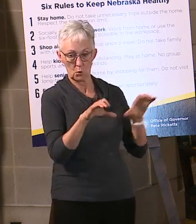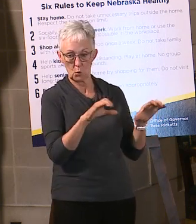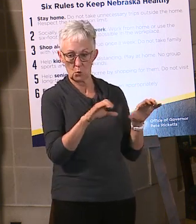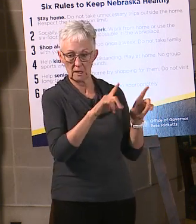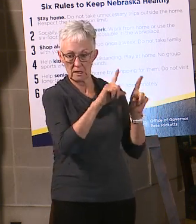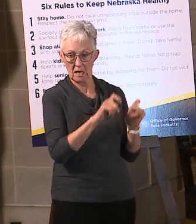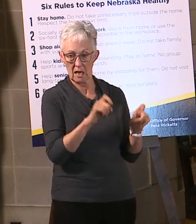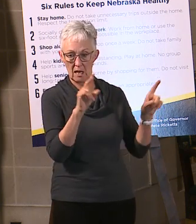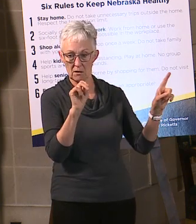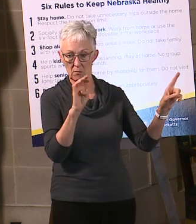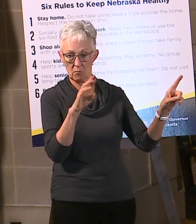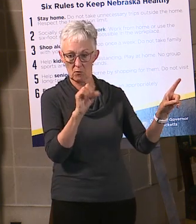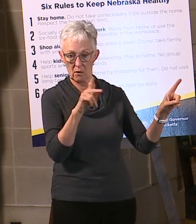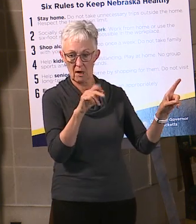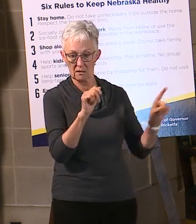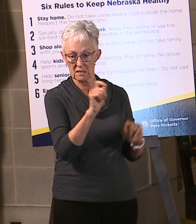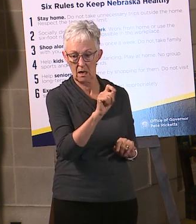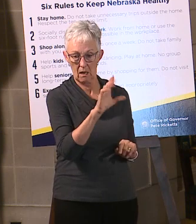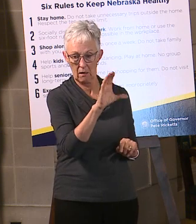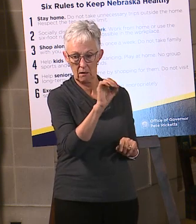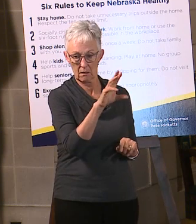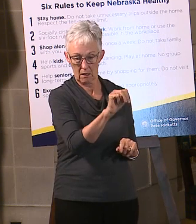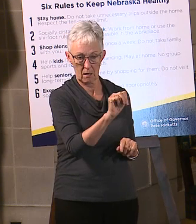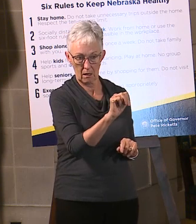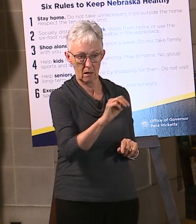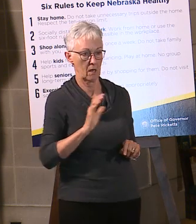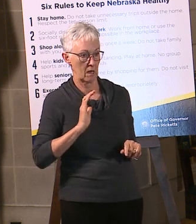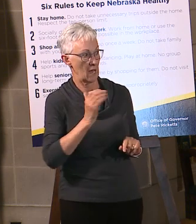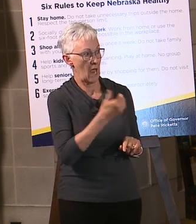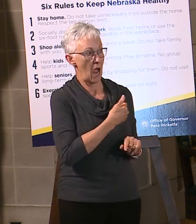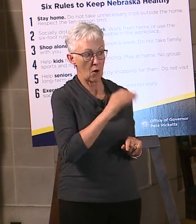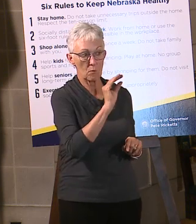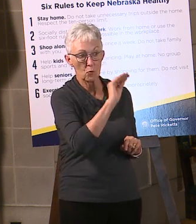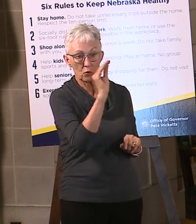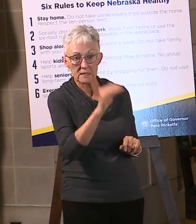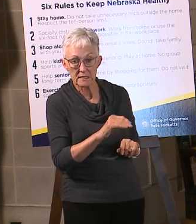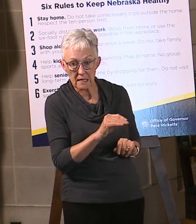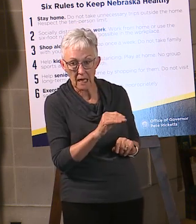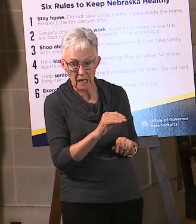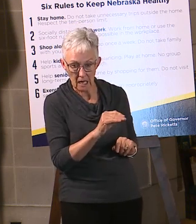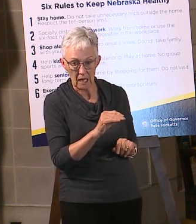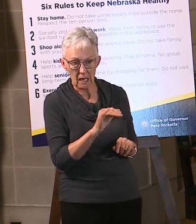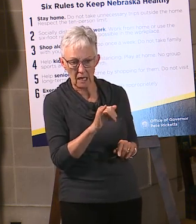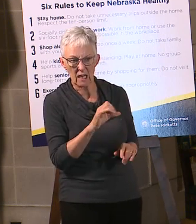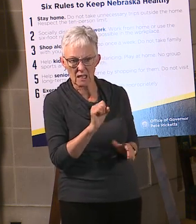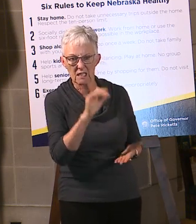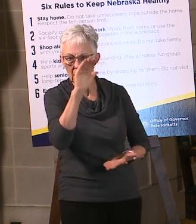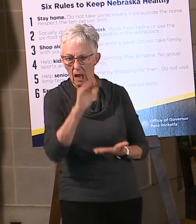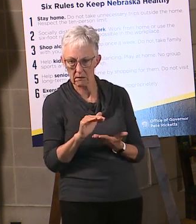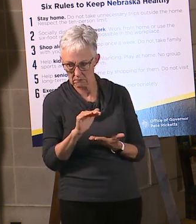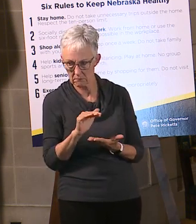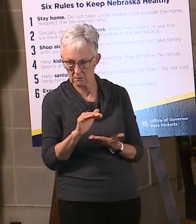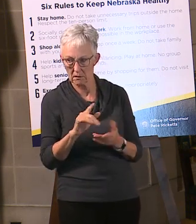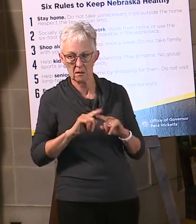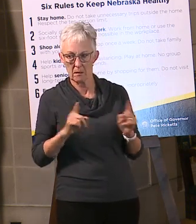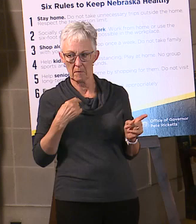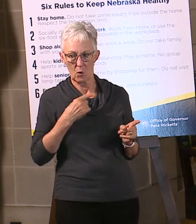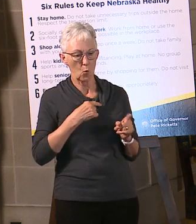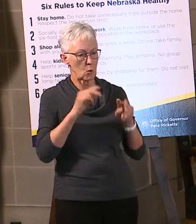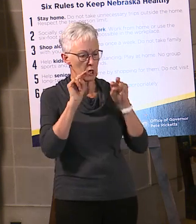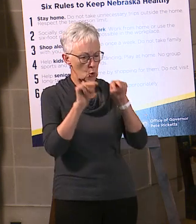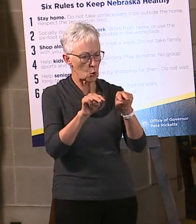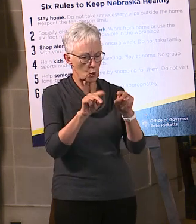positive rate. So that's why, again, we look for testing rates, the percent positives in pockets to see if that might be an early indicator